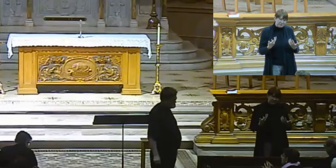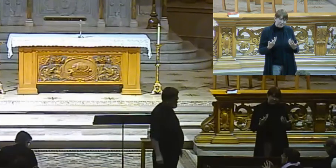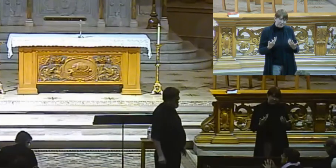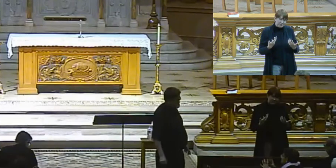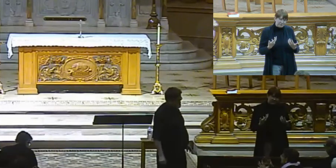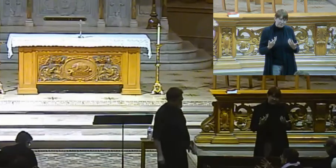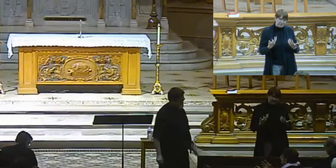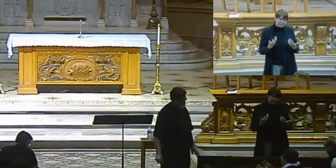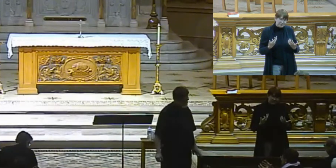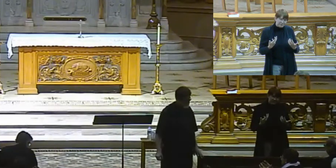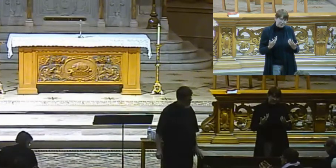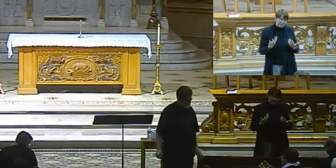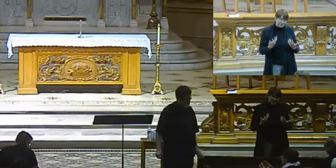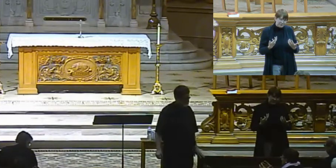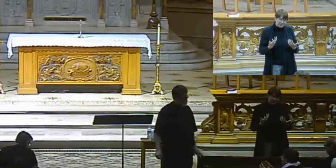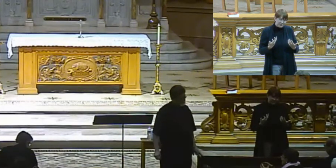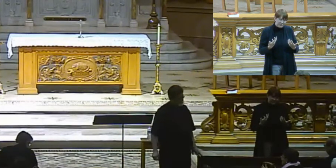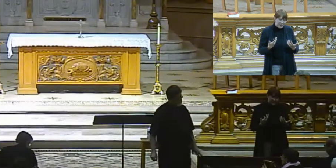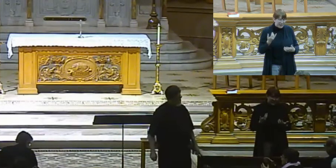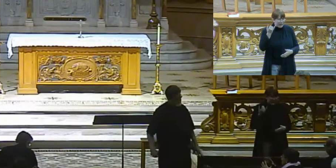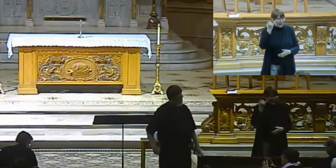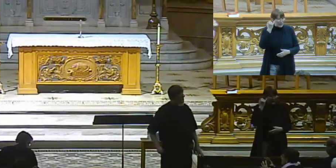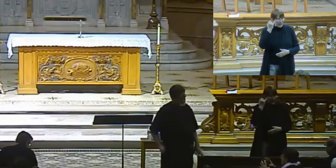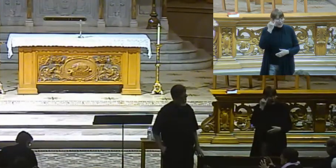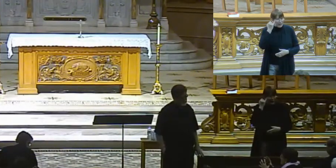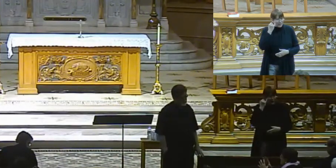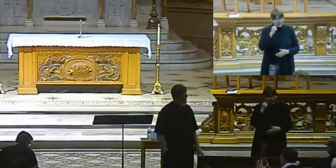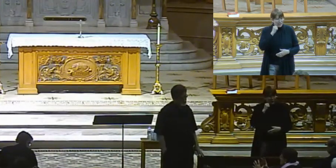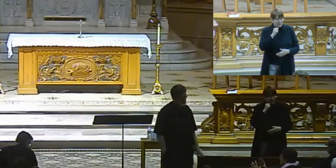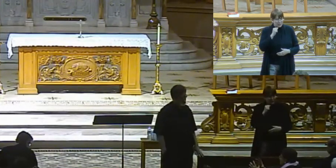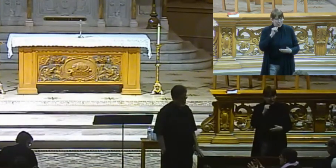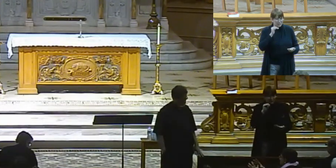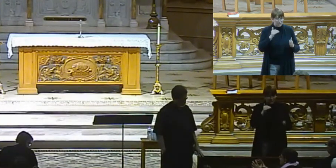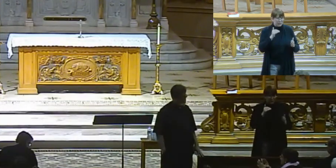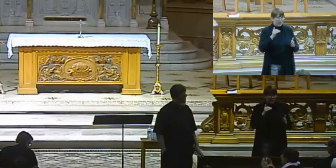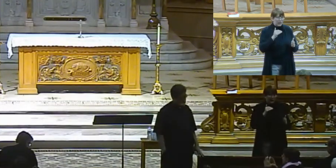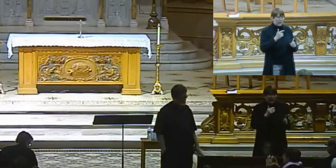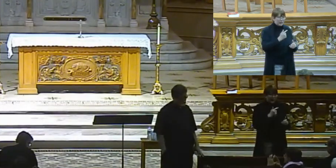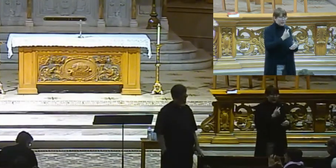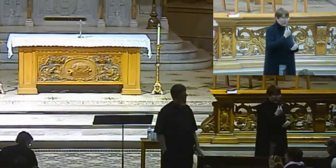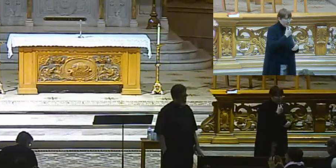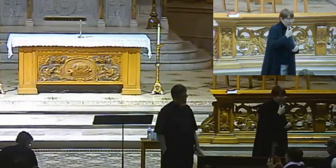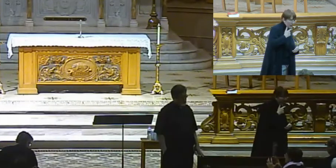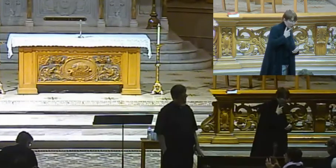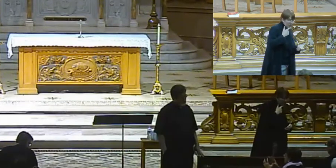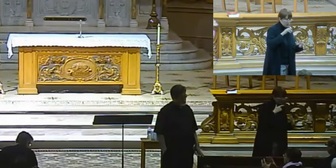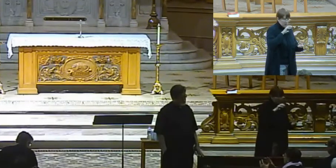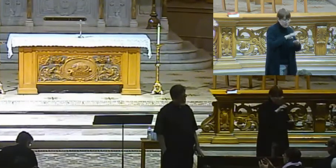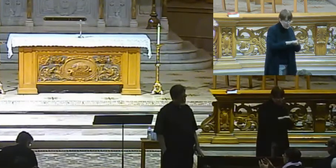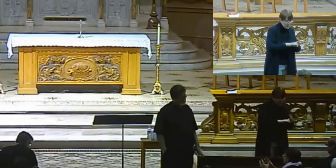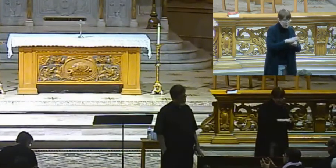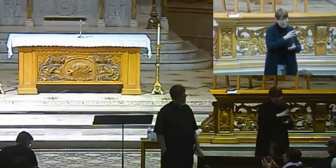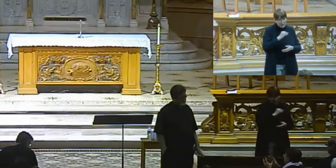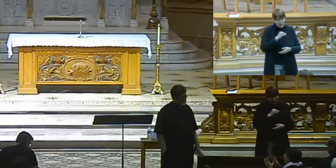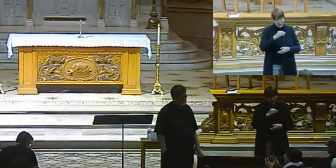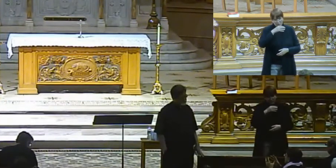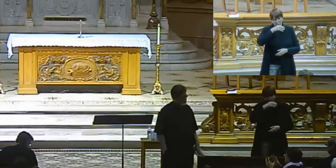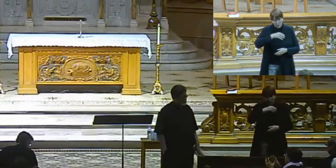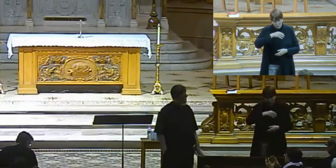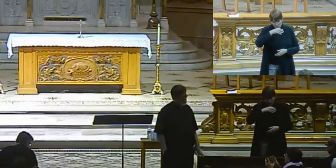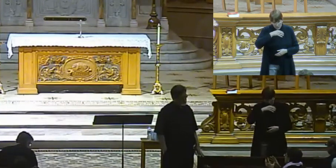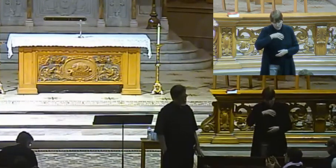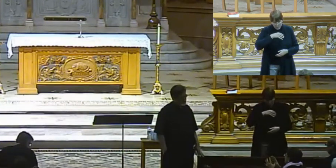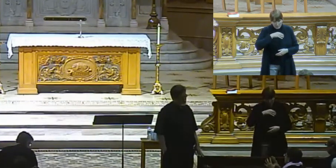if it doesn't look like at all it's on the horizon for same-sex marriage in the Church, and the diaconate looks